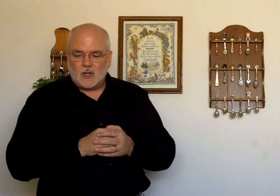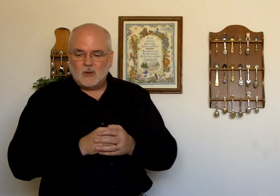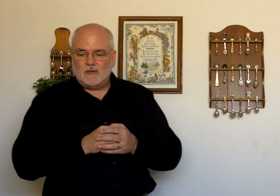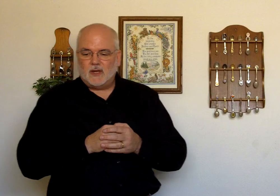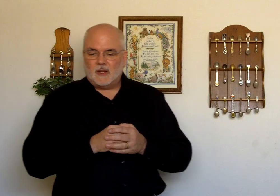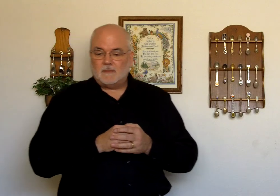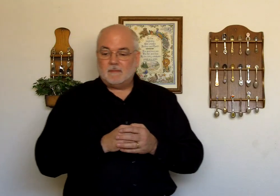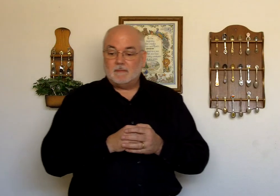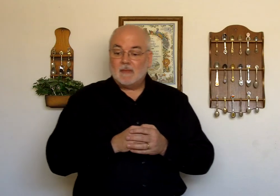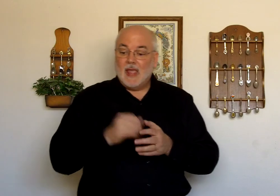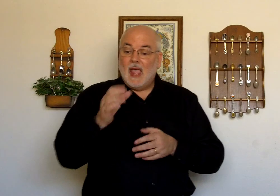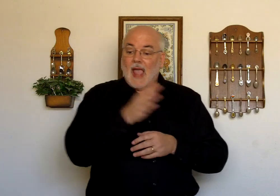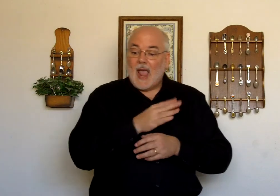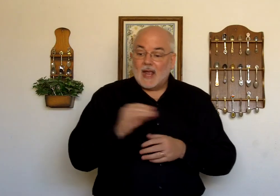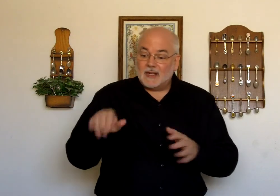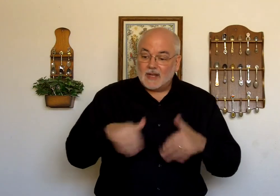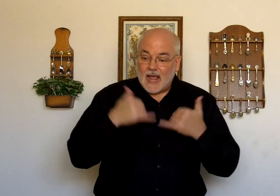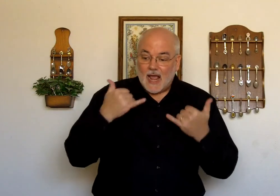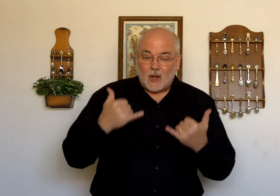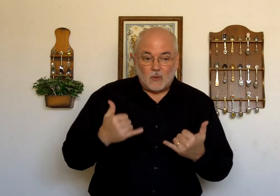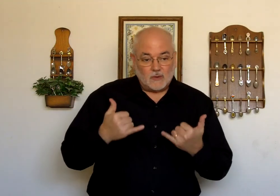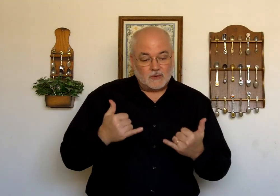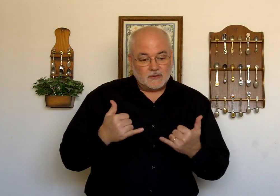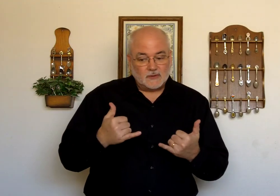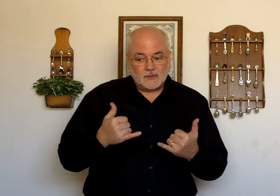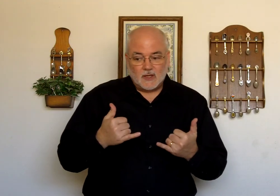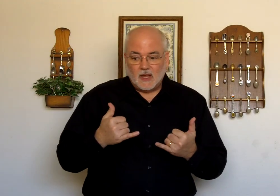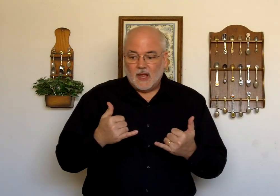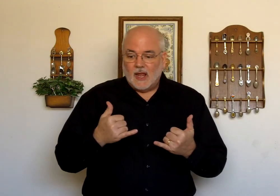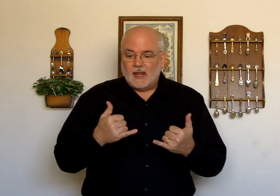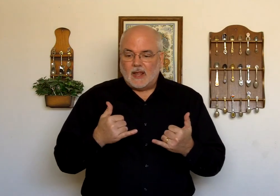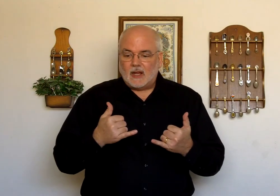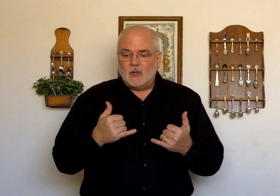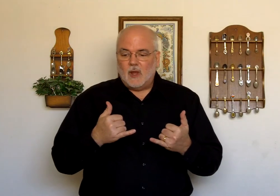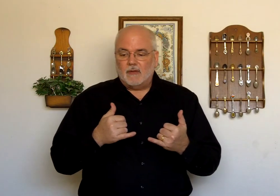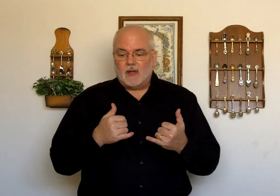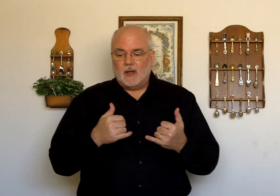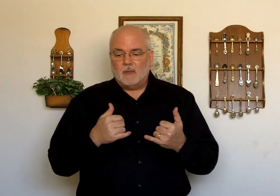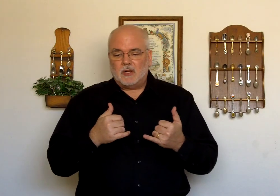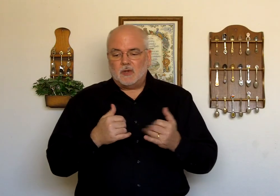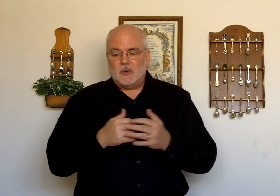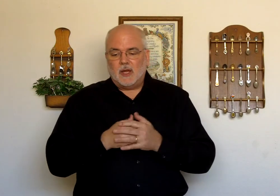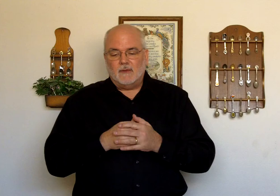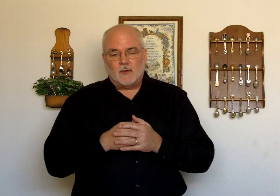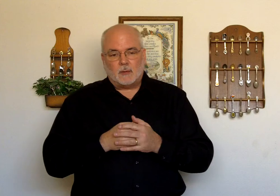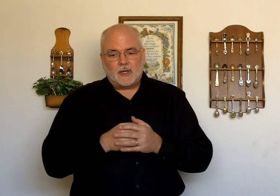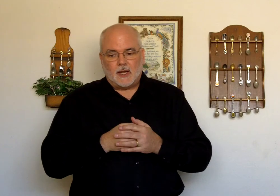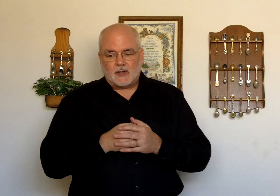what you have done. And now. That you have come. To him. For protection.